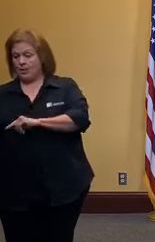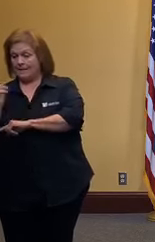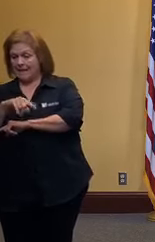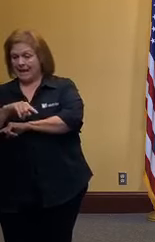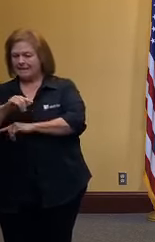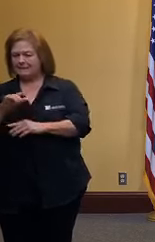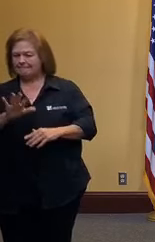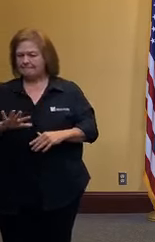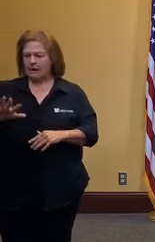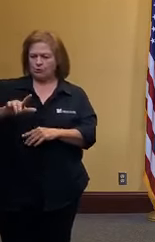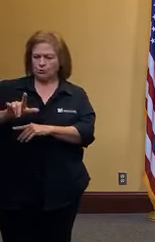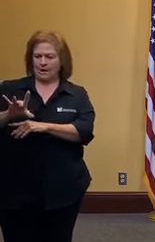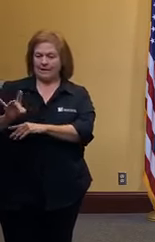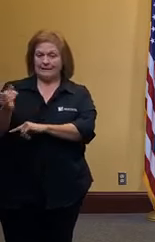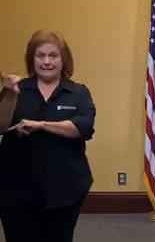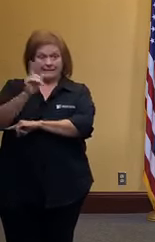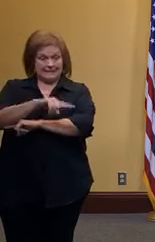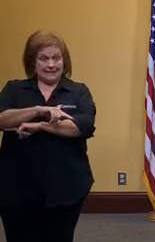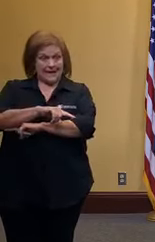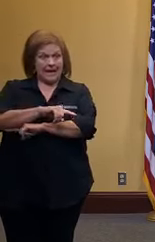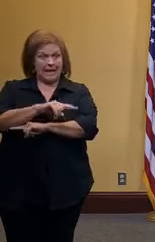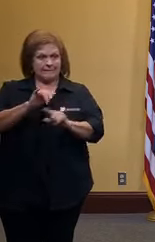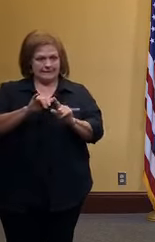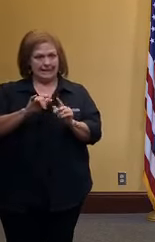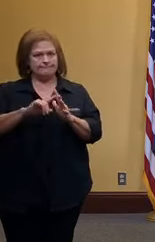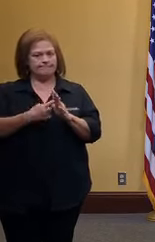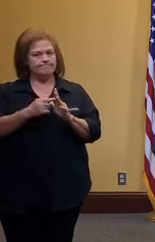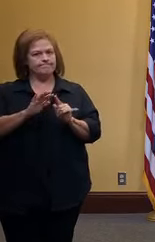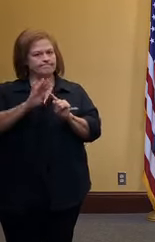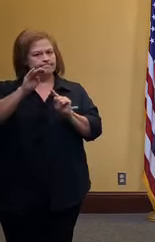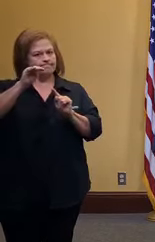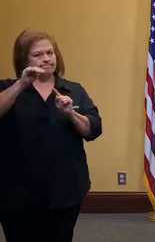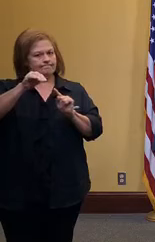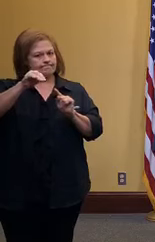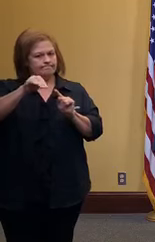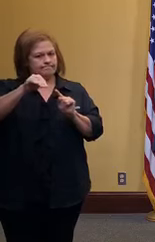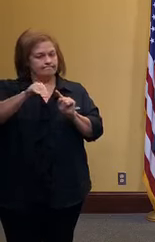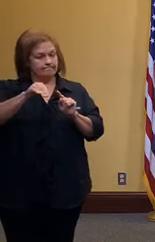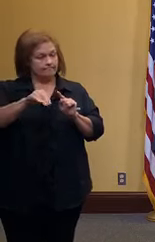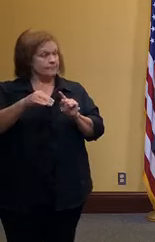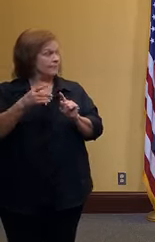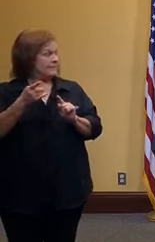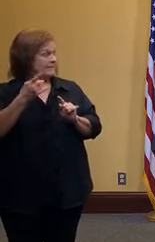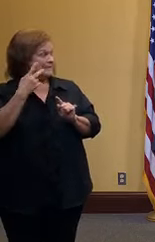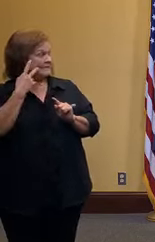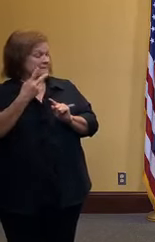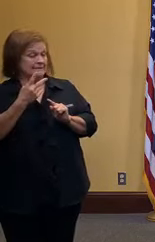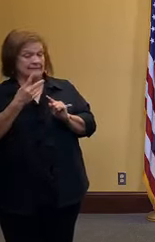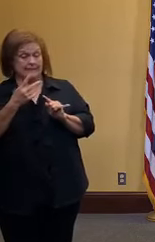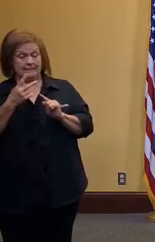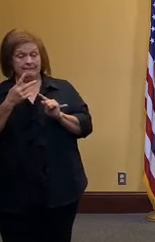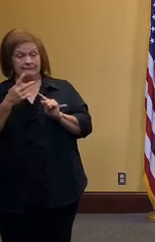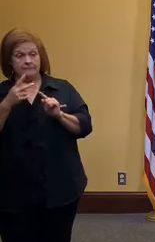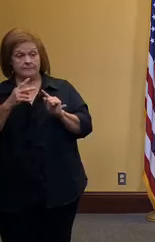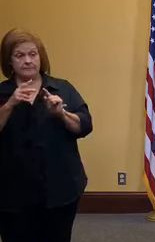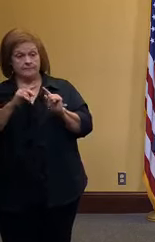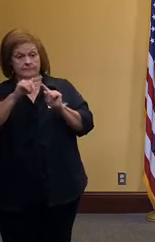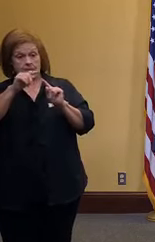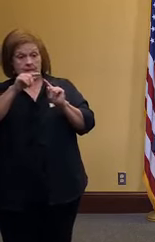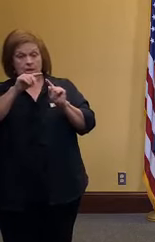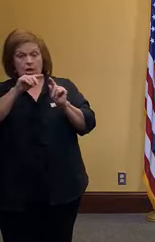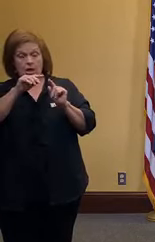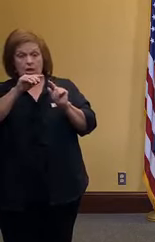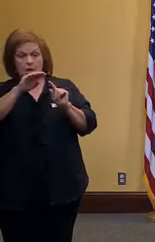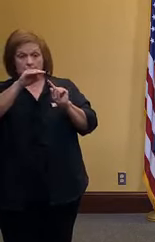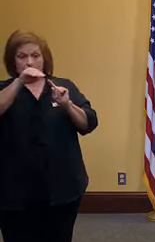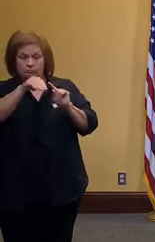it's at least 28 days of a sustained decline what we've set as the threshold for low